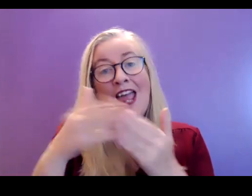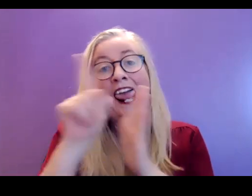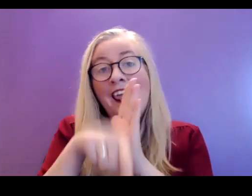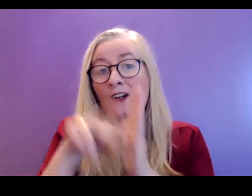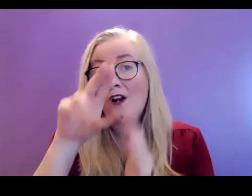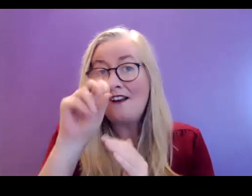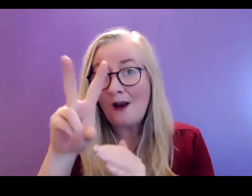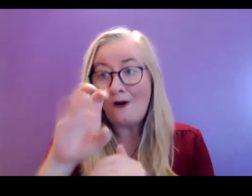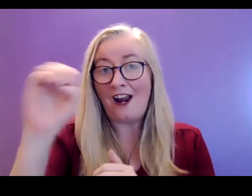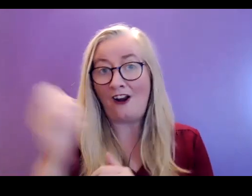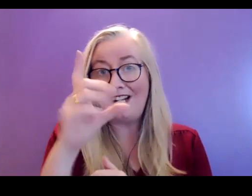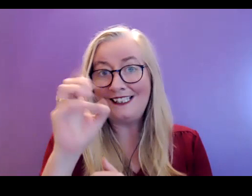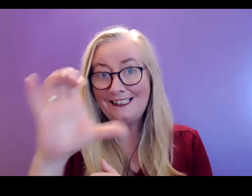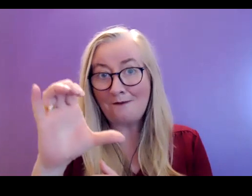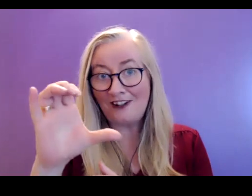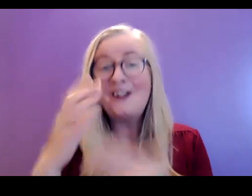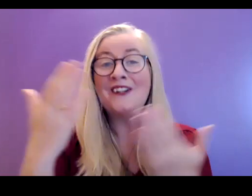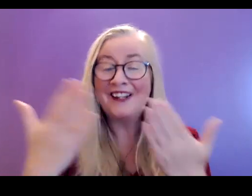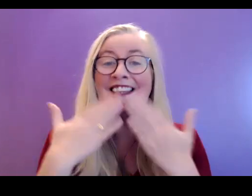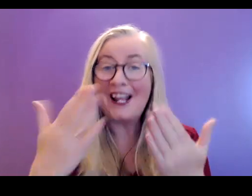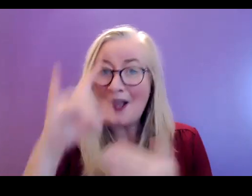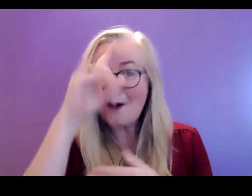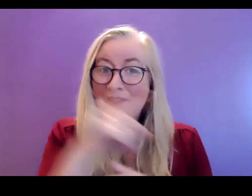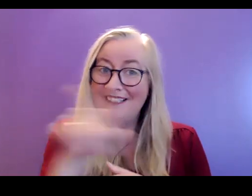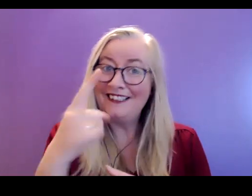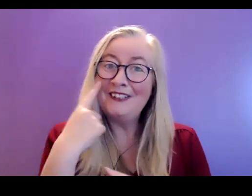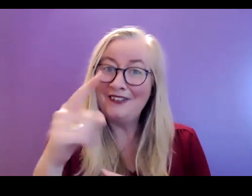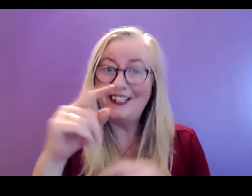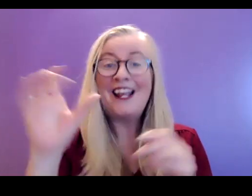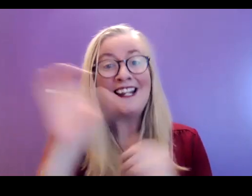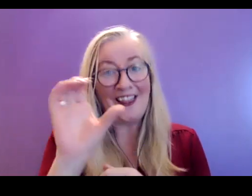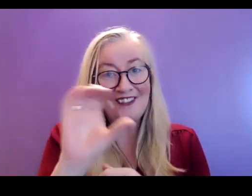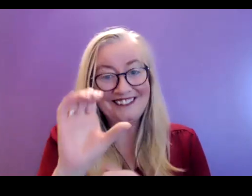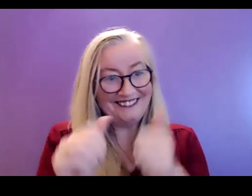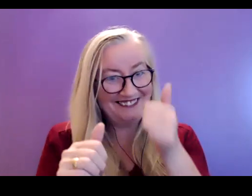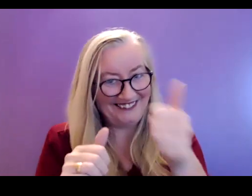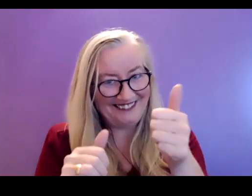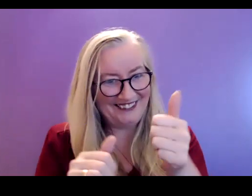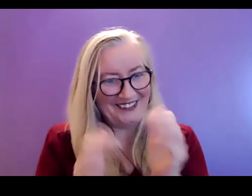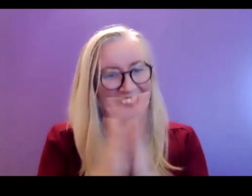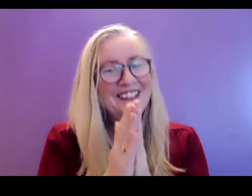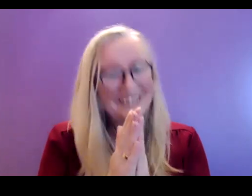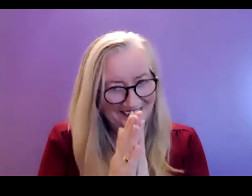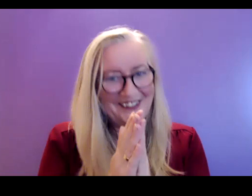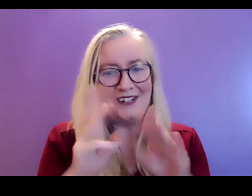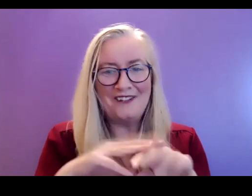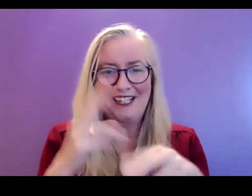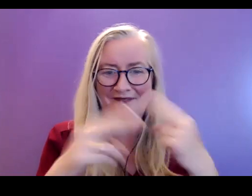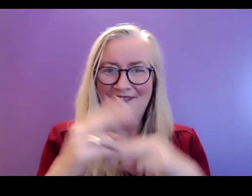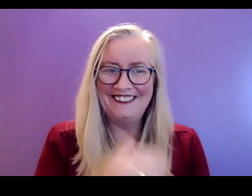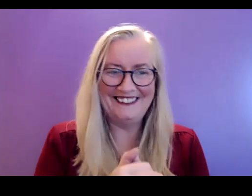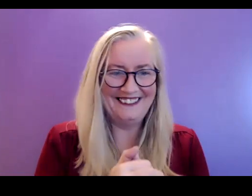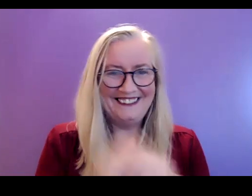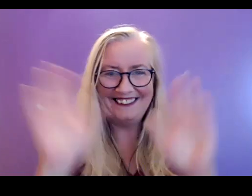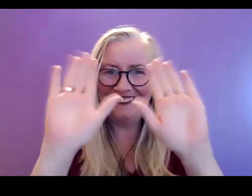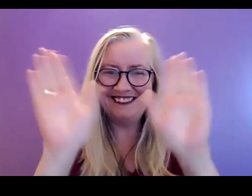December. Thank you. Hope to see you there. Catherine, thank you. Thank you. You're welcome.